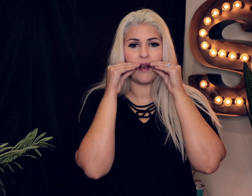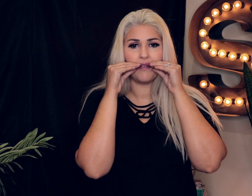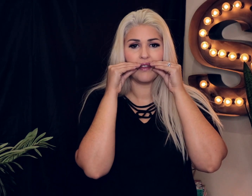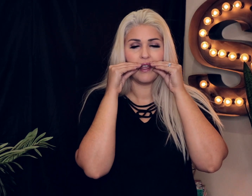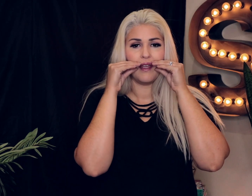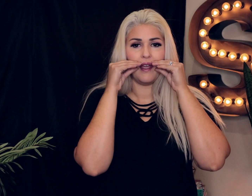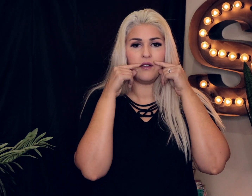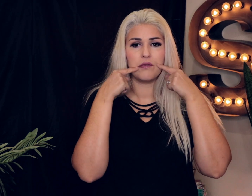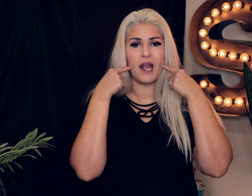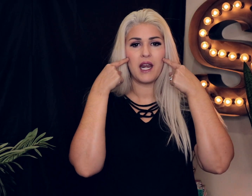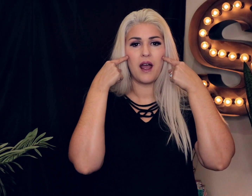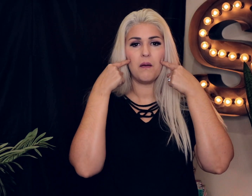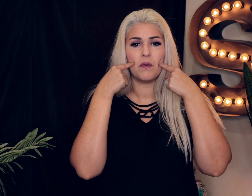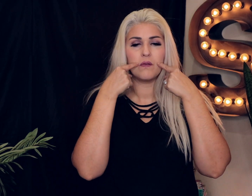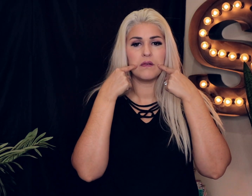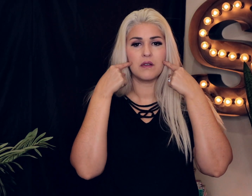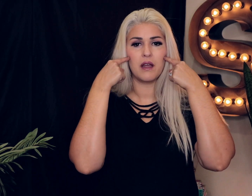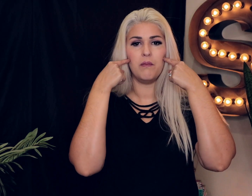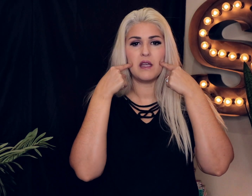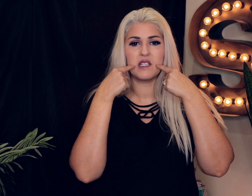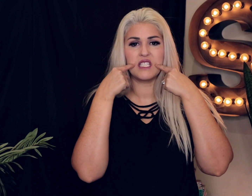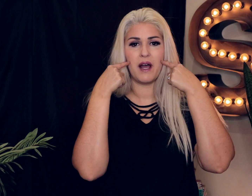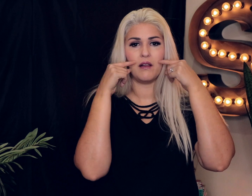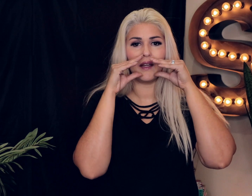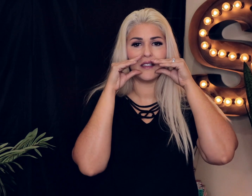mouth and drag it up like making smile lines